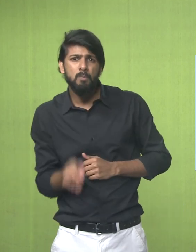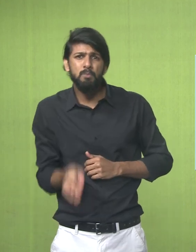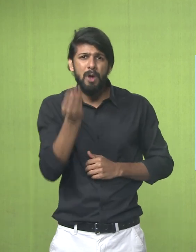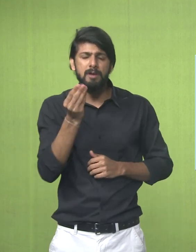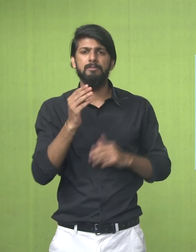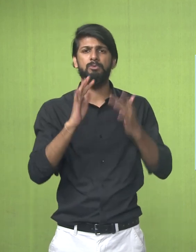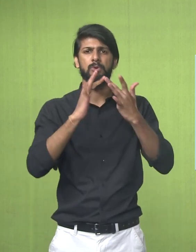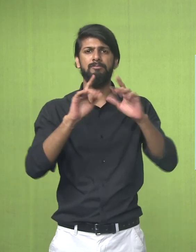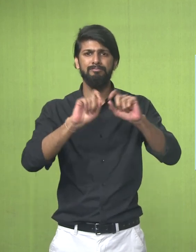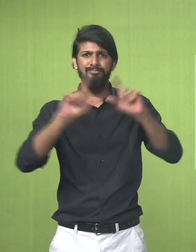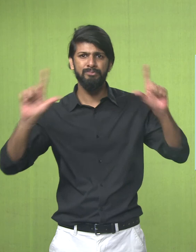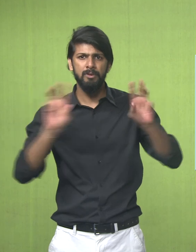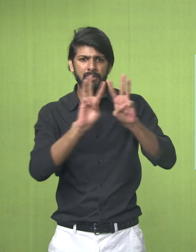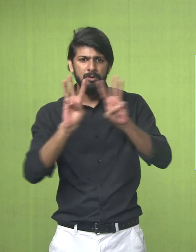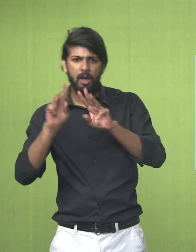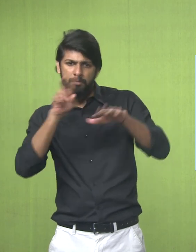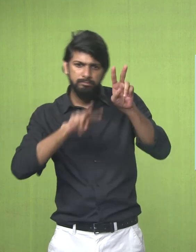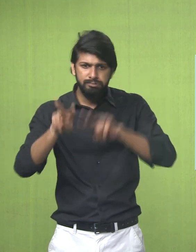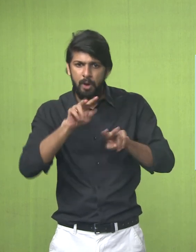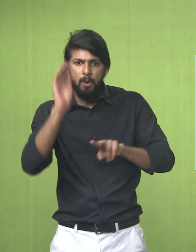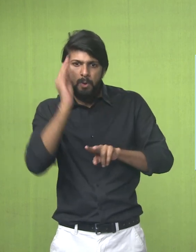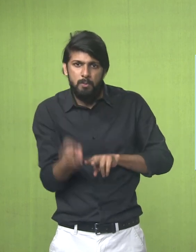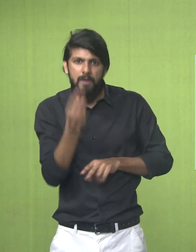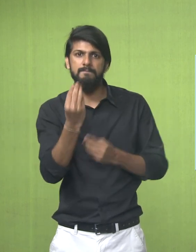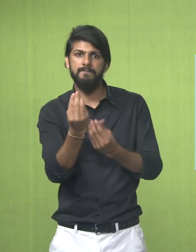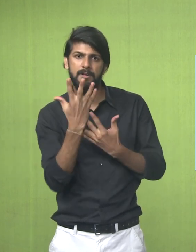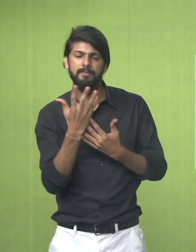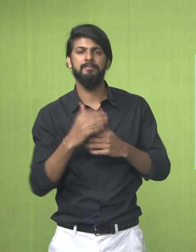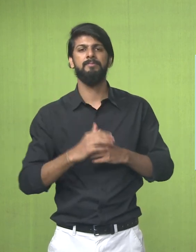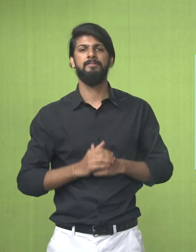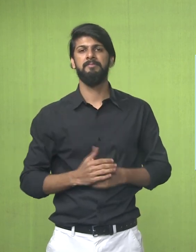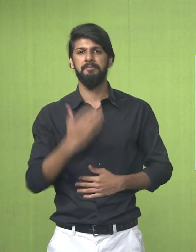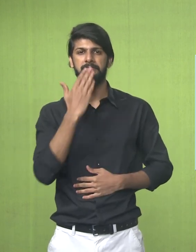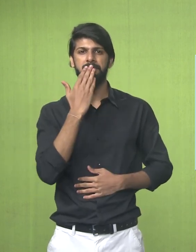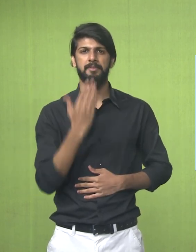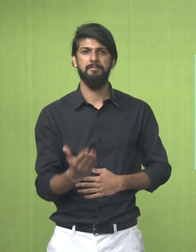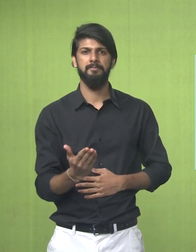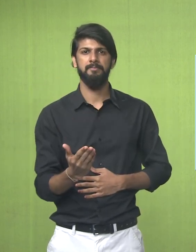Information You May Visit Our Website www.ni Os Dot Dot Dot In Thank You